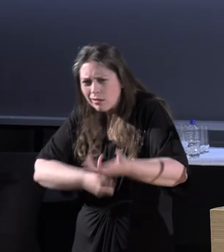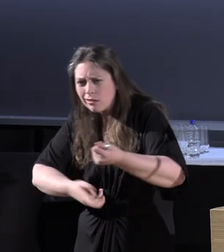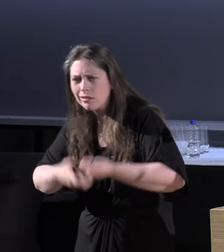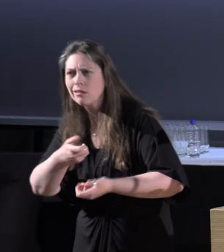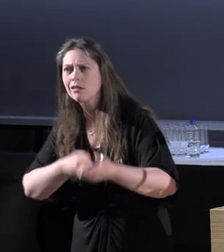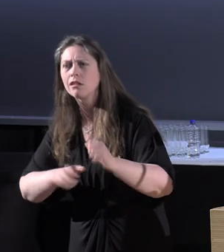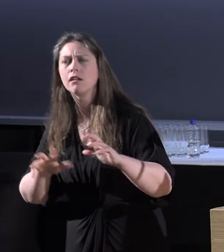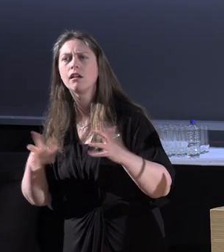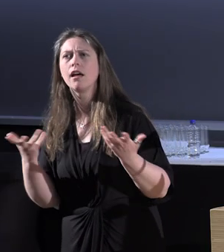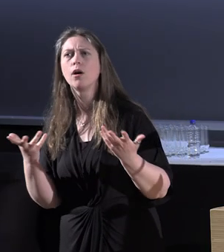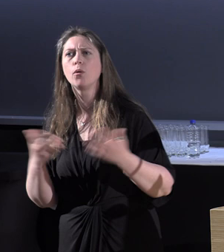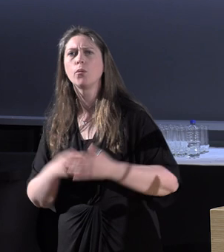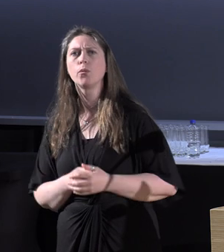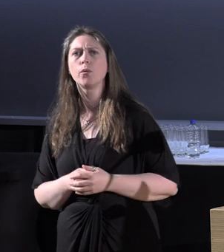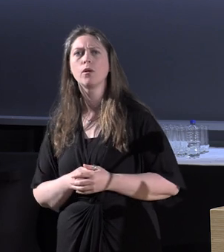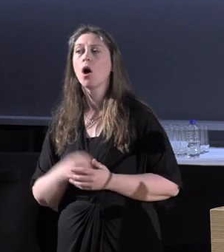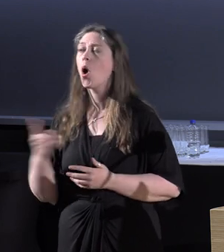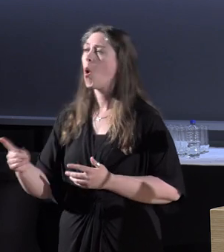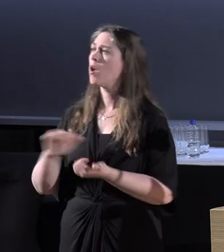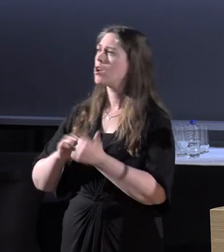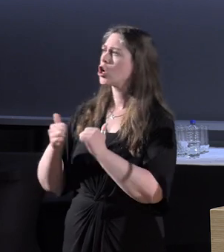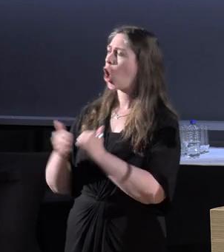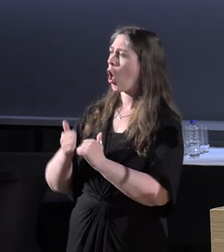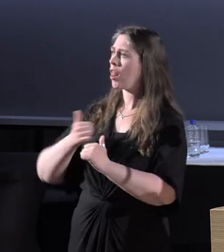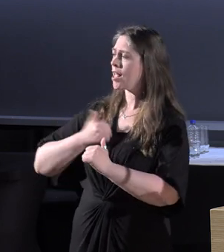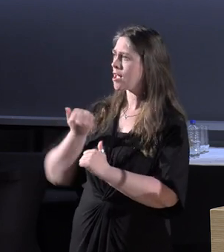my esteemed colleagues